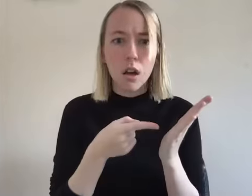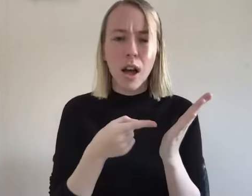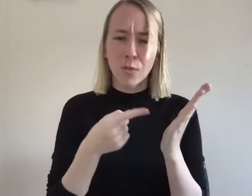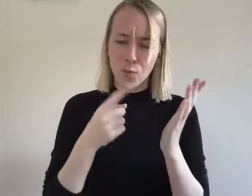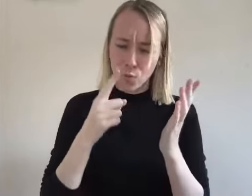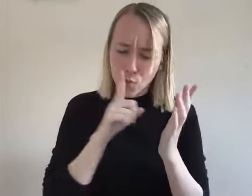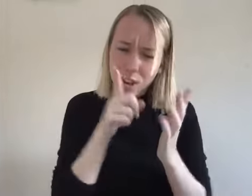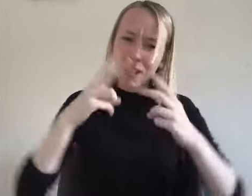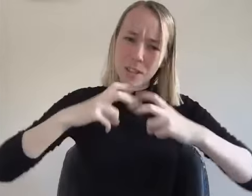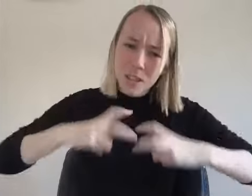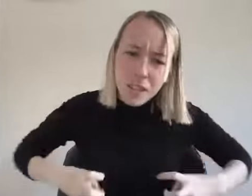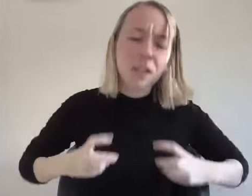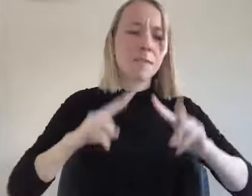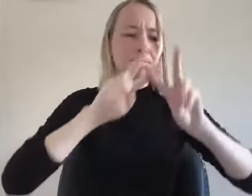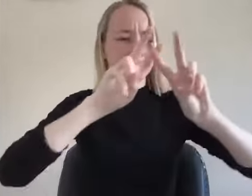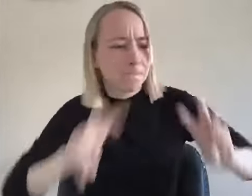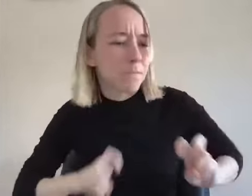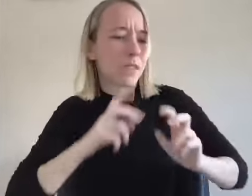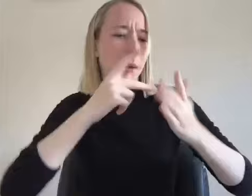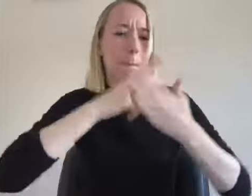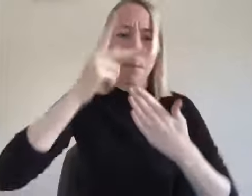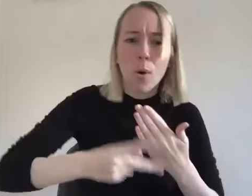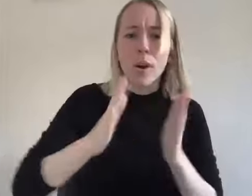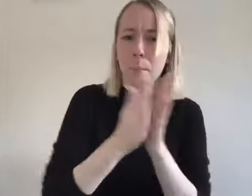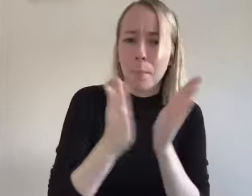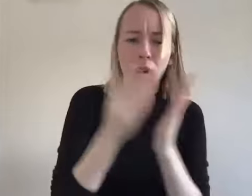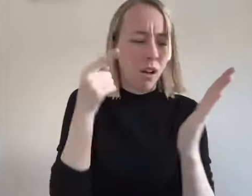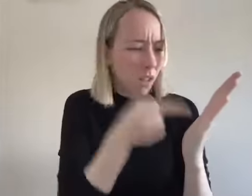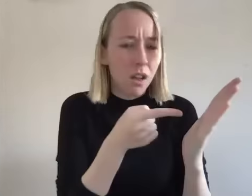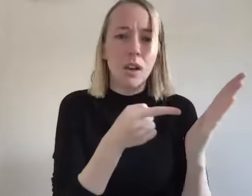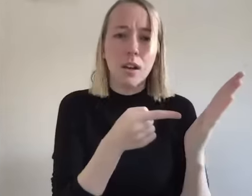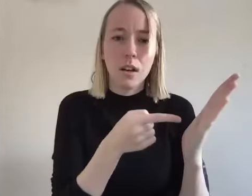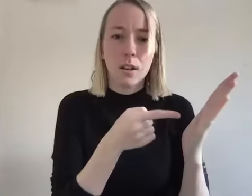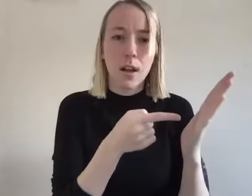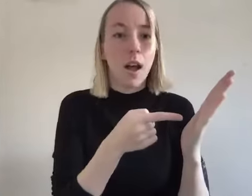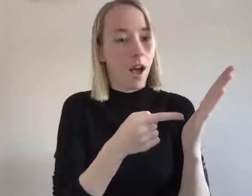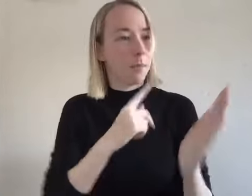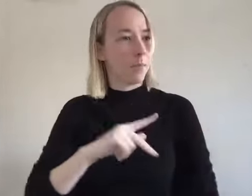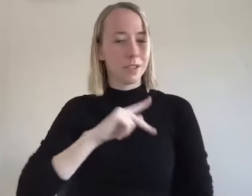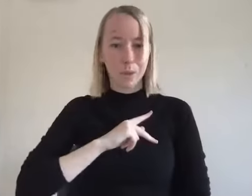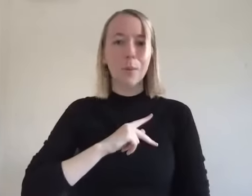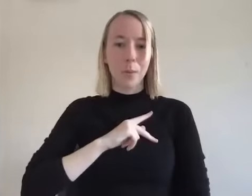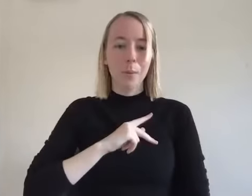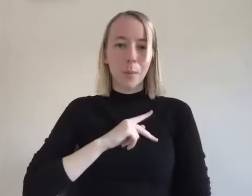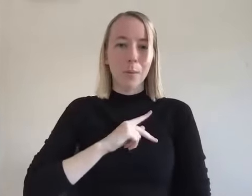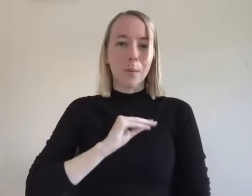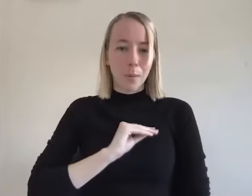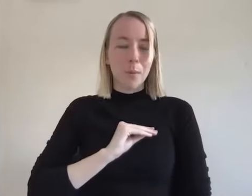and i really dug into what the program looks like what al-anon looks like in the literature then i personally felt better